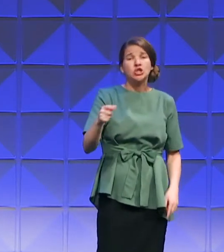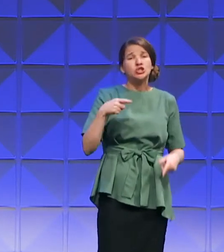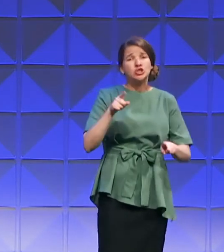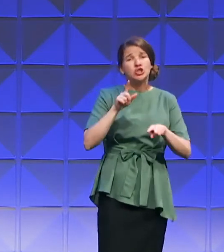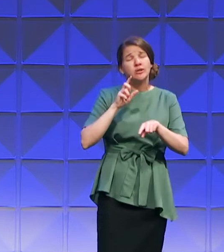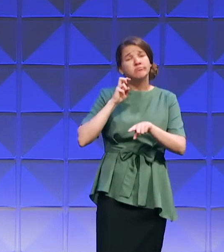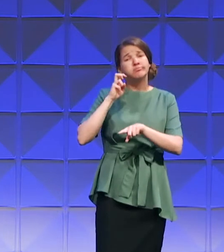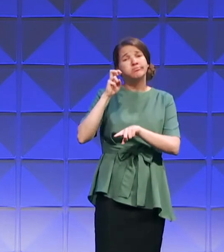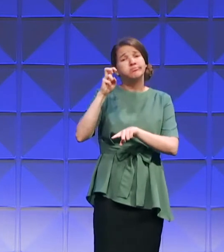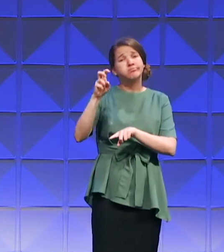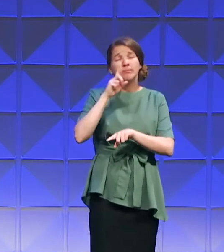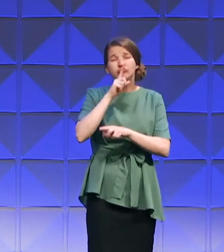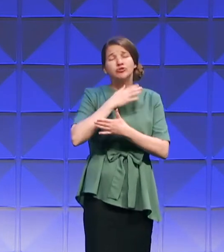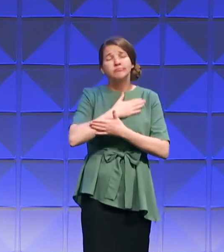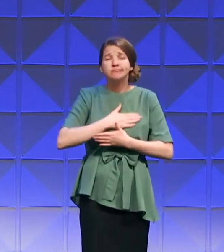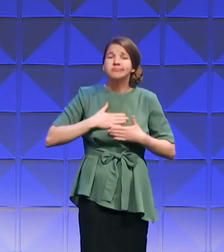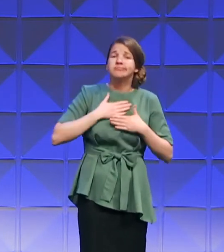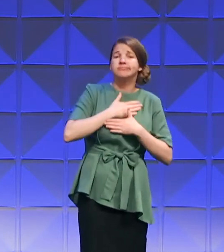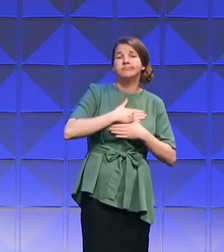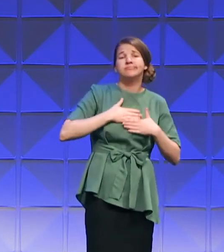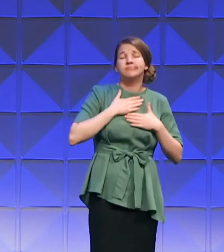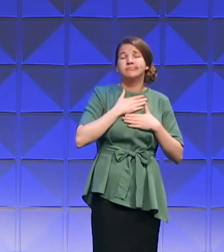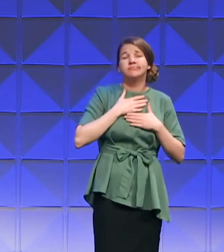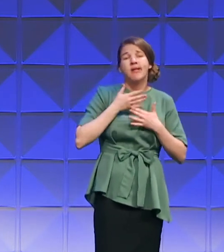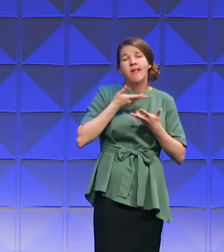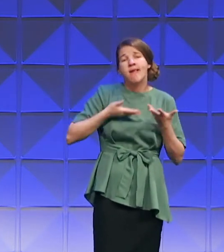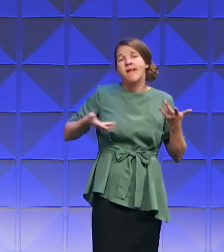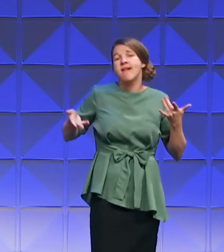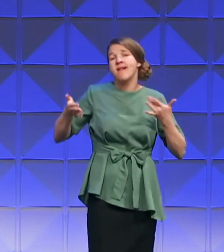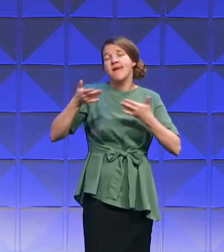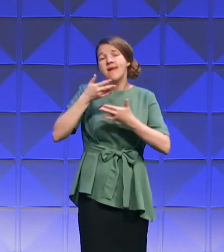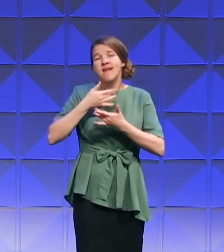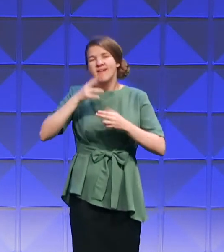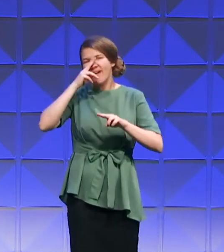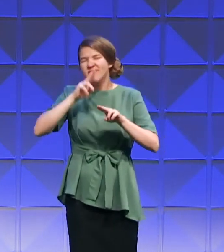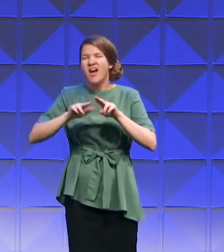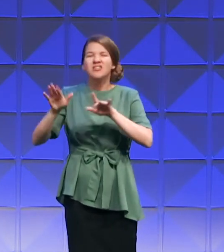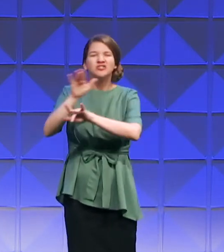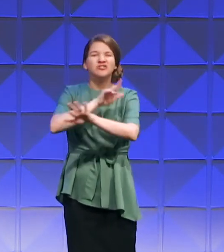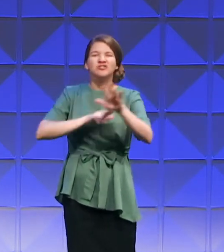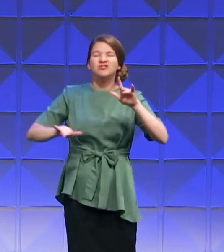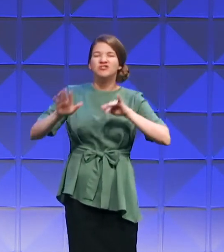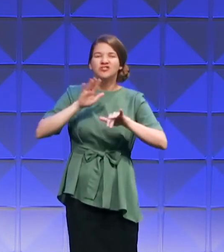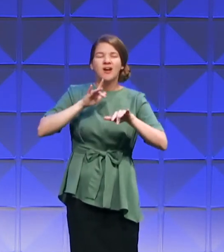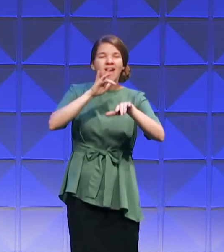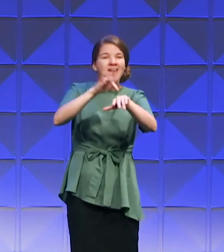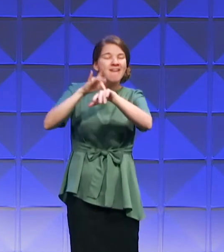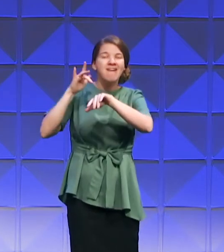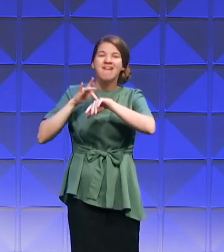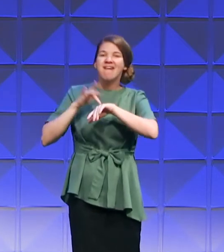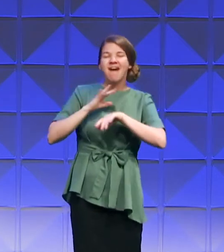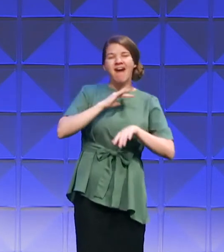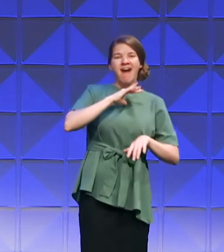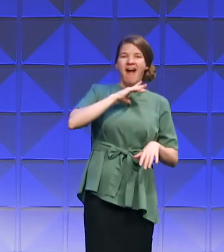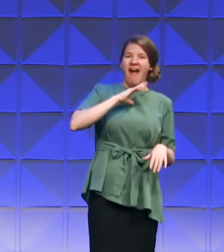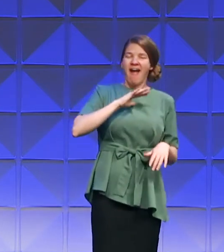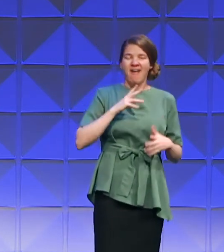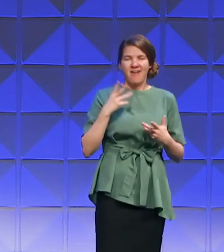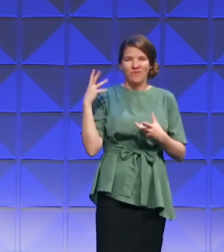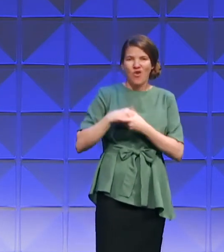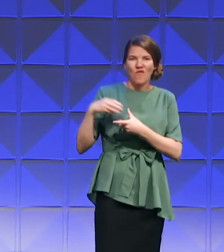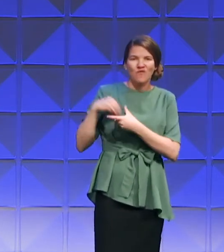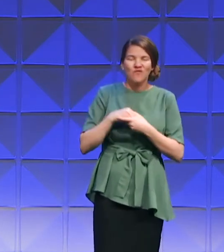I'm sure he had some times that he enjoyed. I'm sure he had some things that he really took part of that